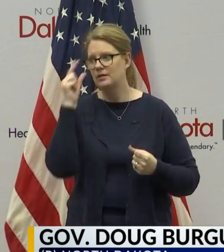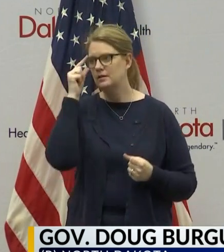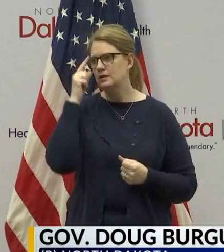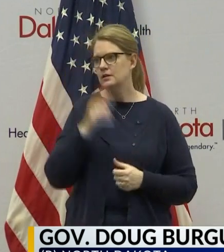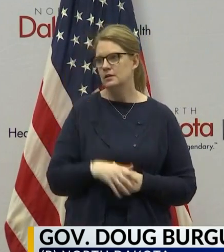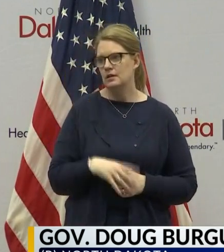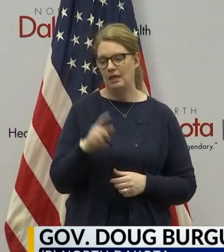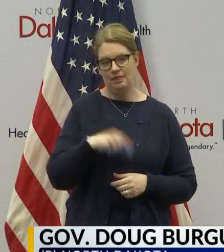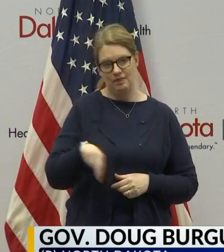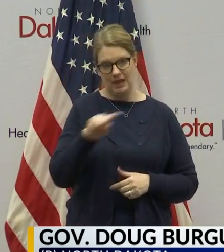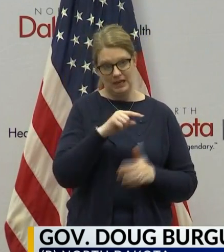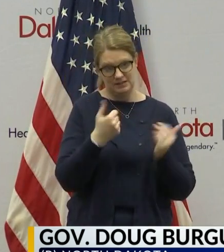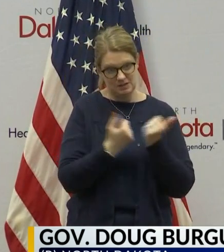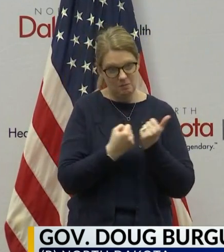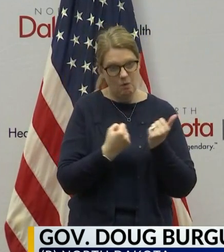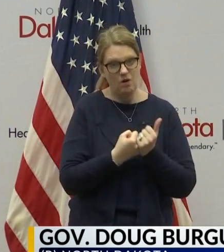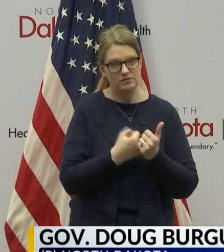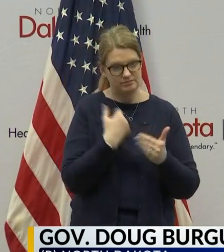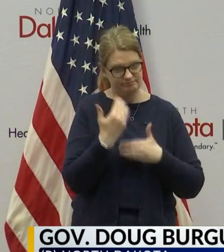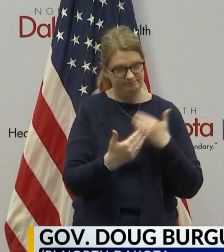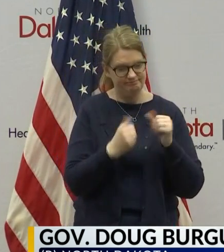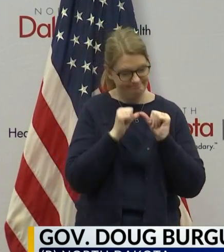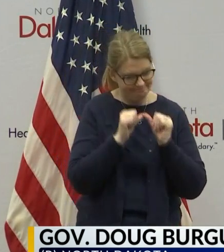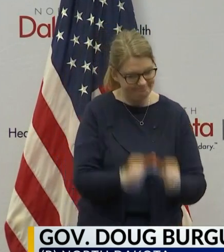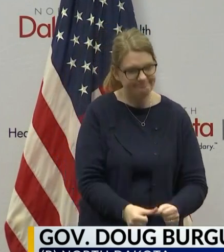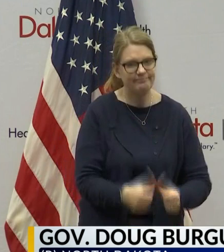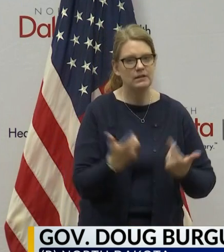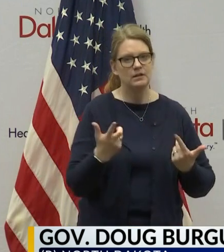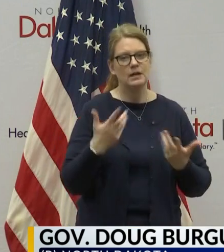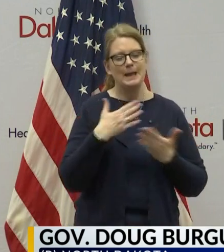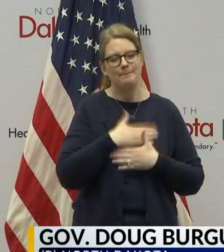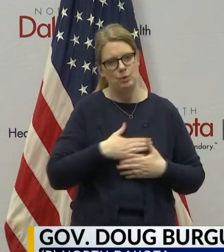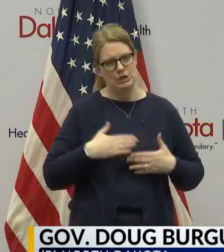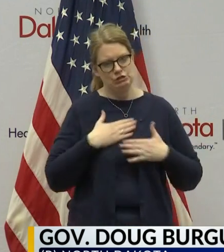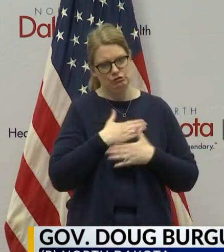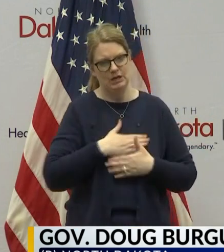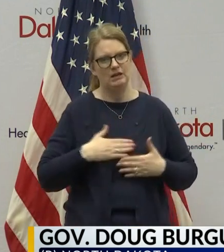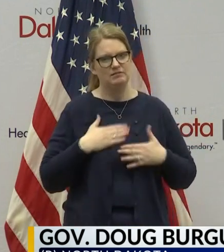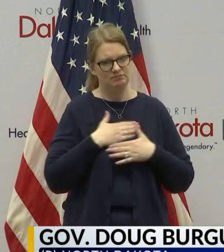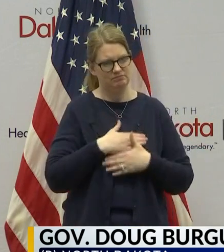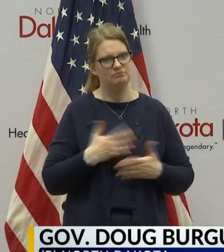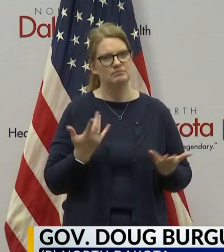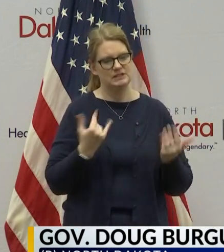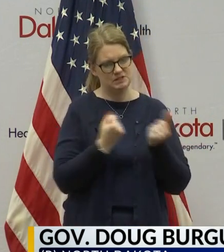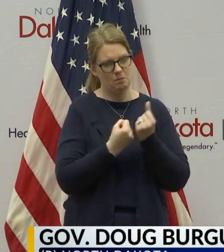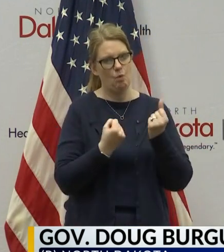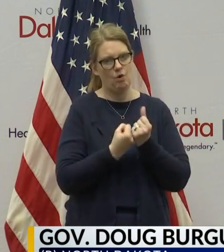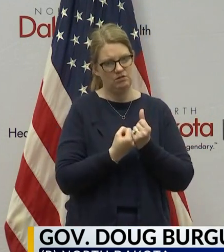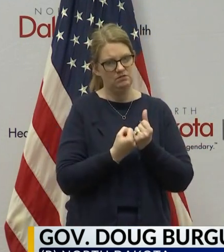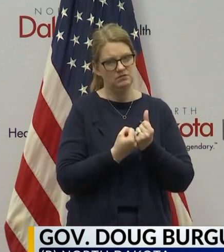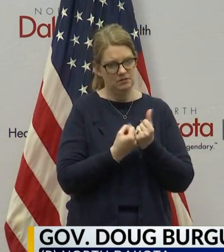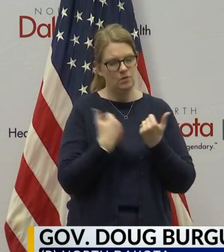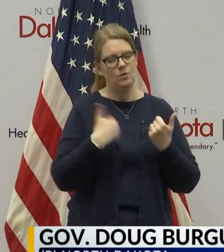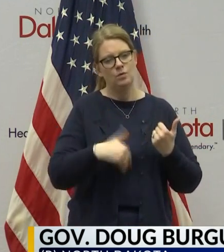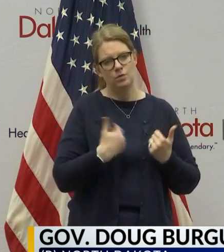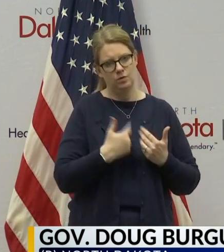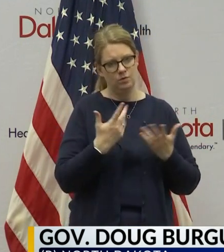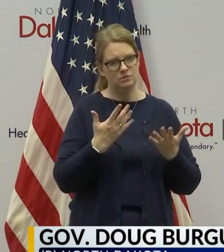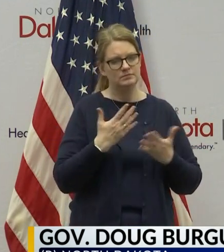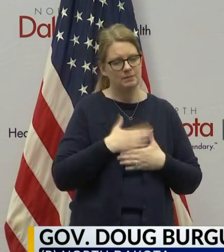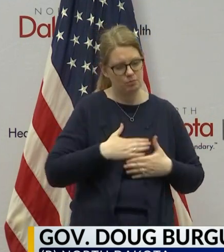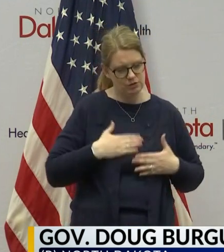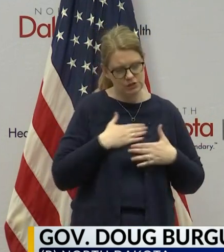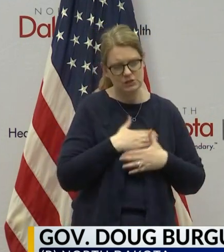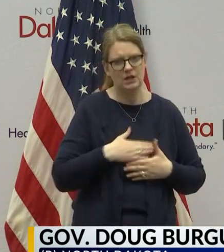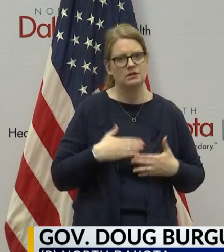have continued to support these kinds of actions as well, and so we appreciate the unanimous support for this action. And we will continue to take